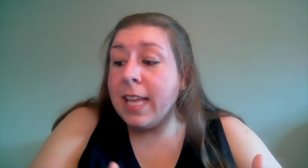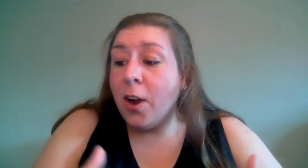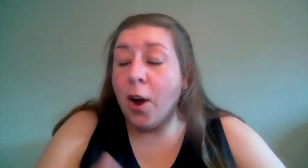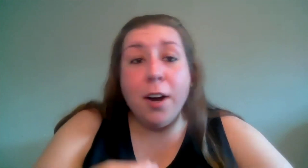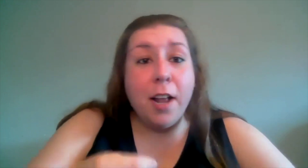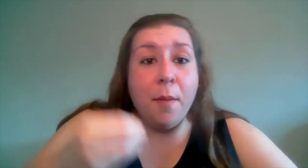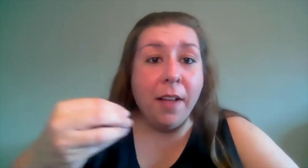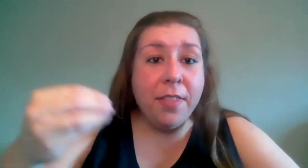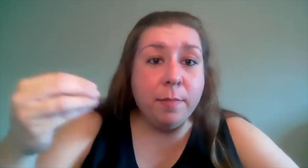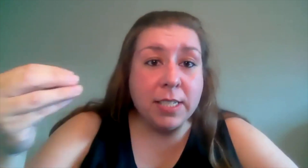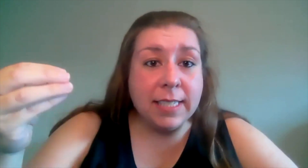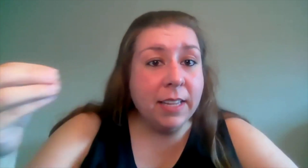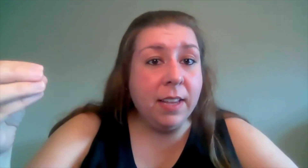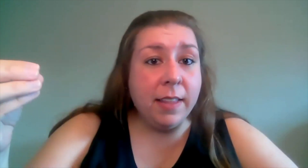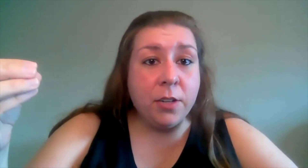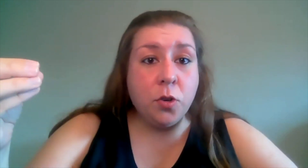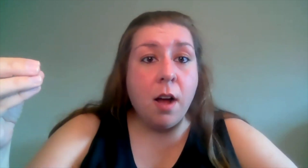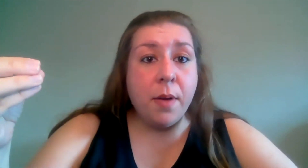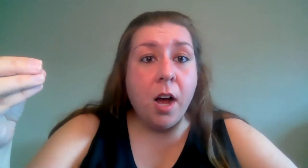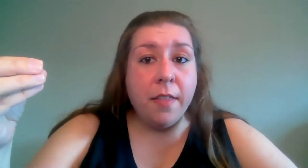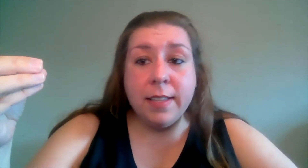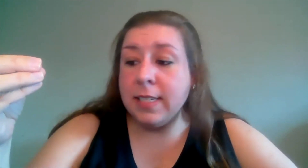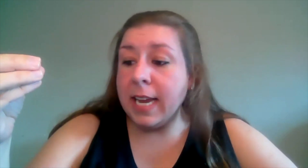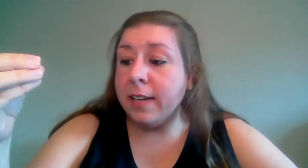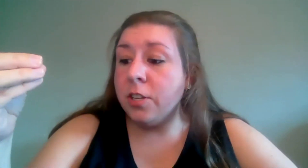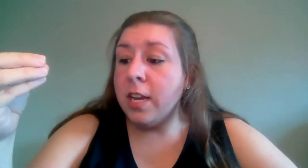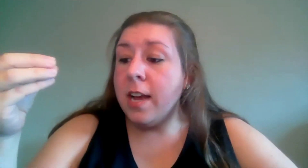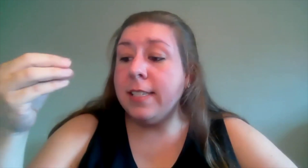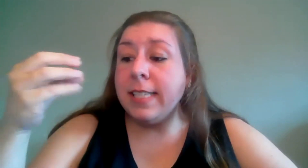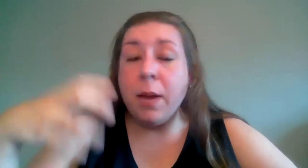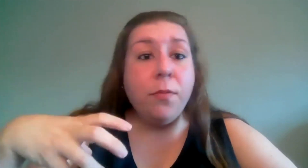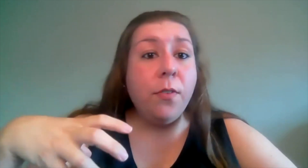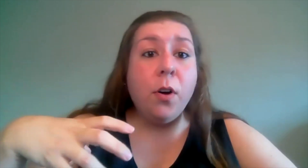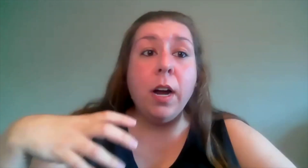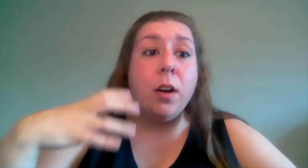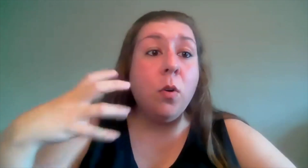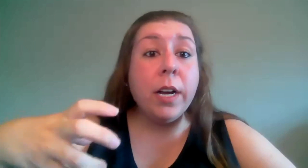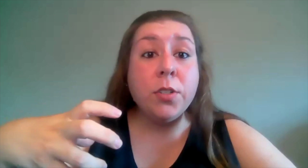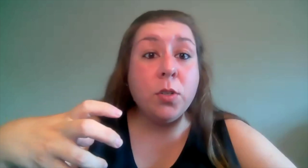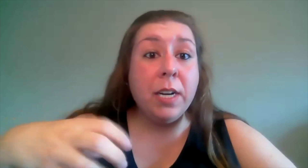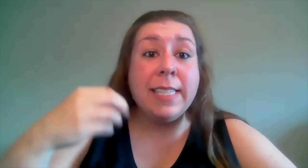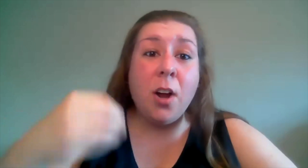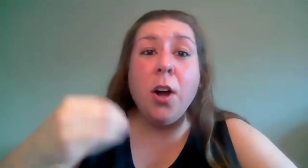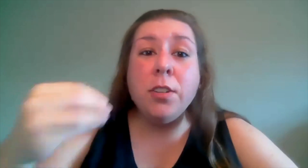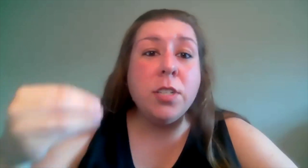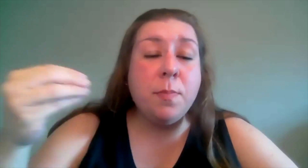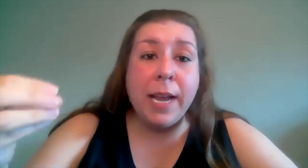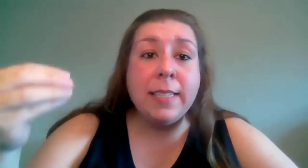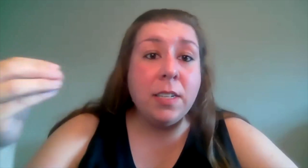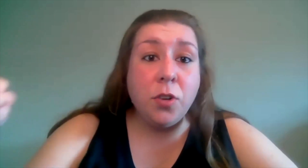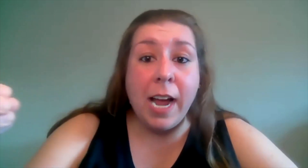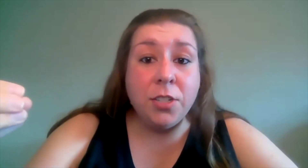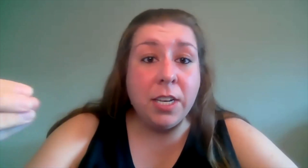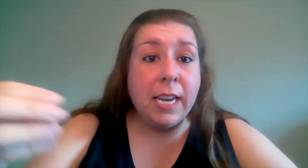that aren't about them just living their trauma on the stage same for queer stories that aren't just based in tragedy